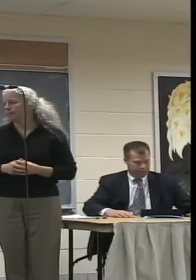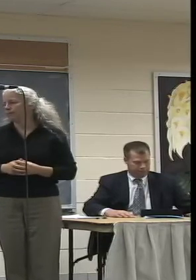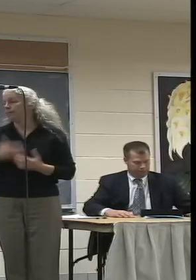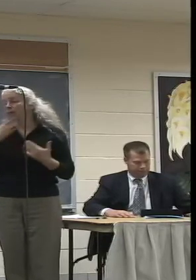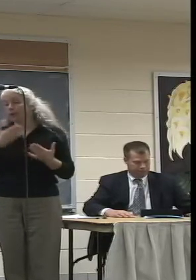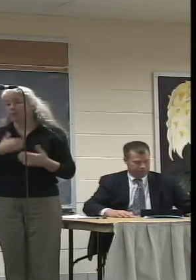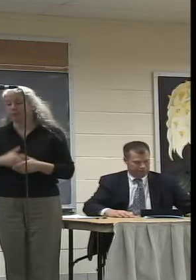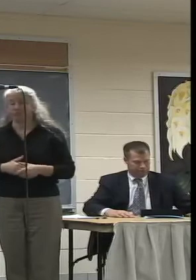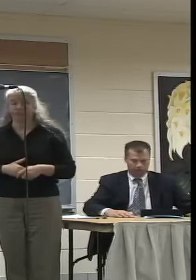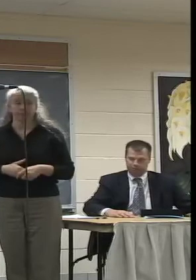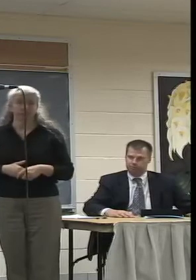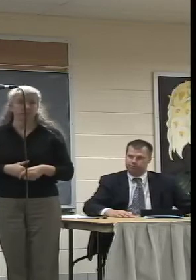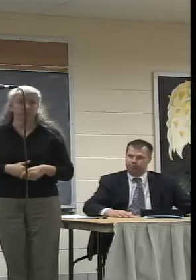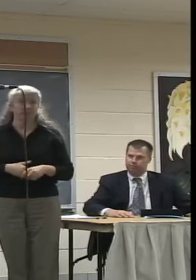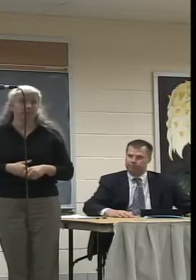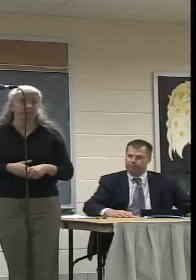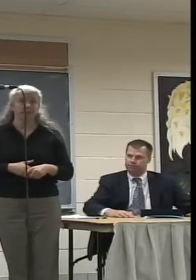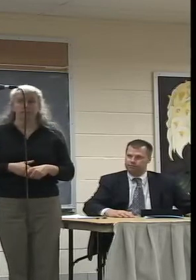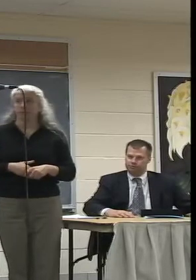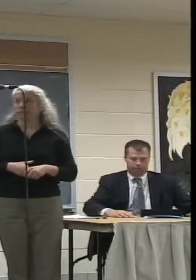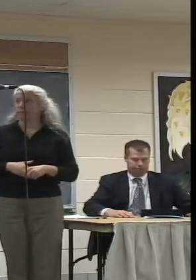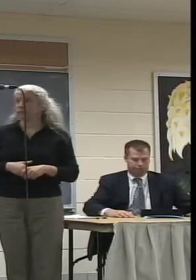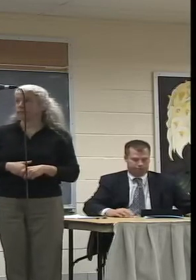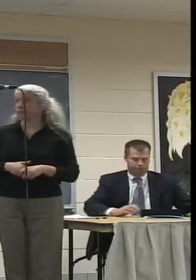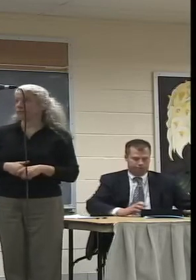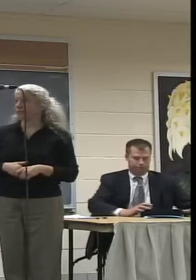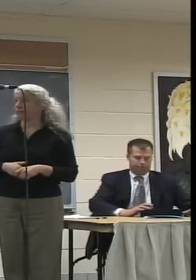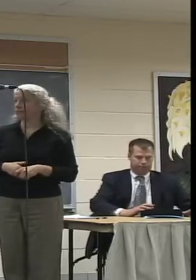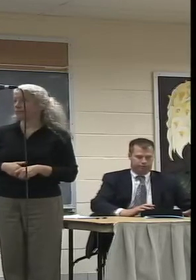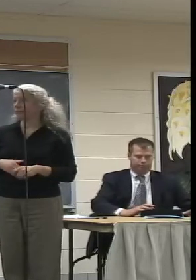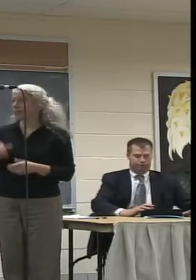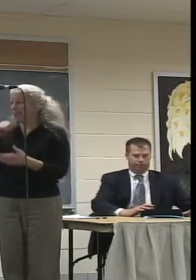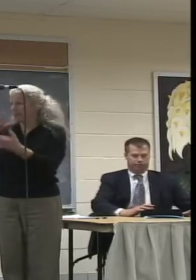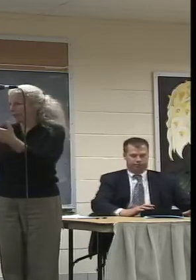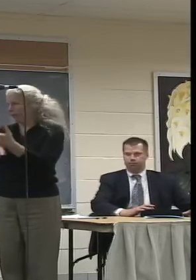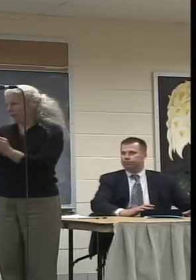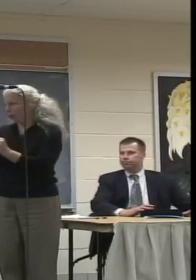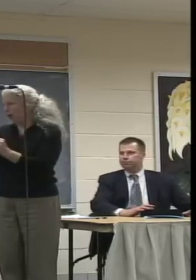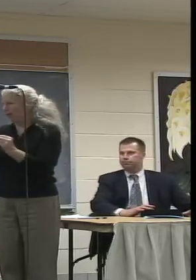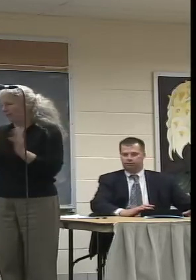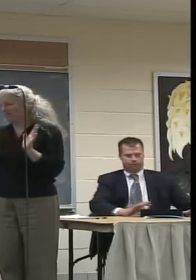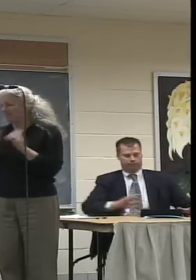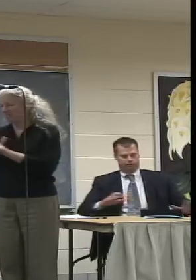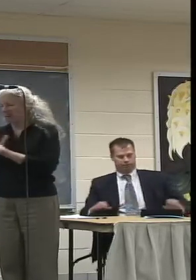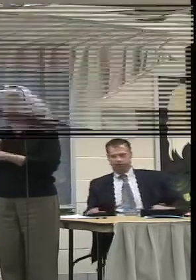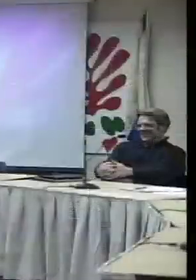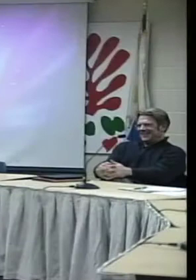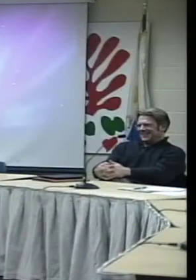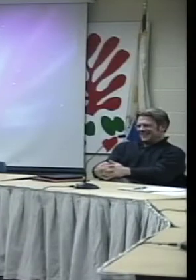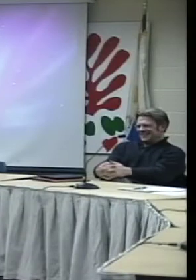Thank you. I think that's enough. I won't look at the rest of my notes. Thank you.